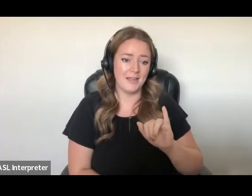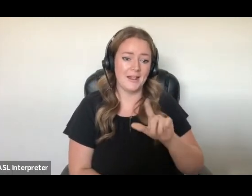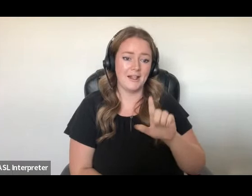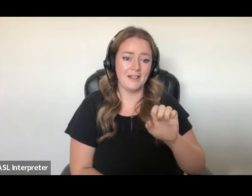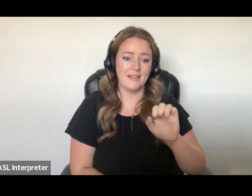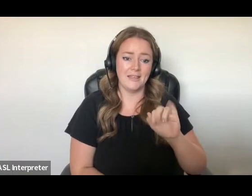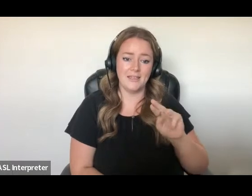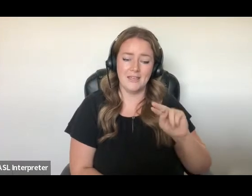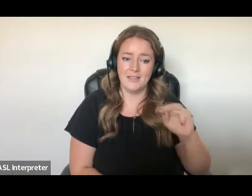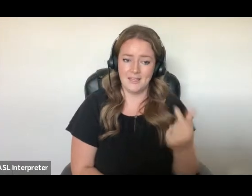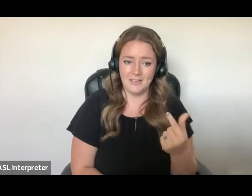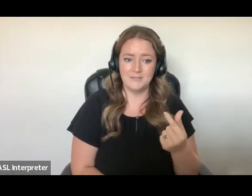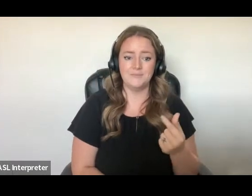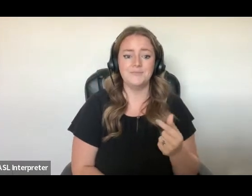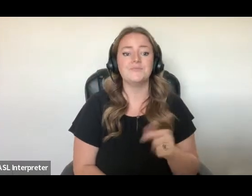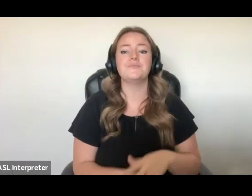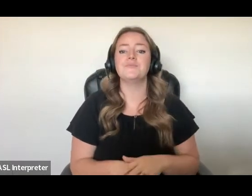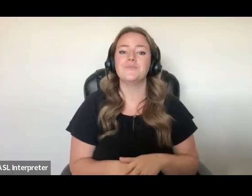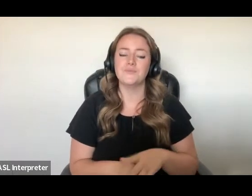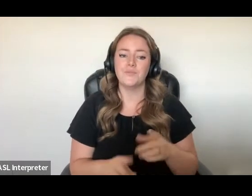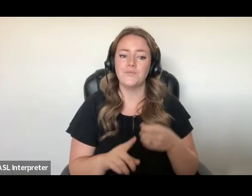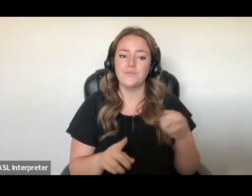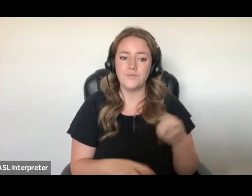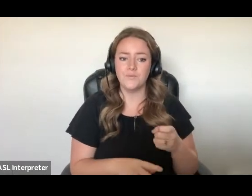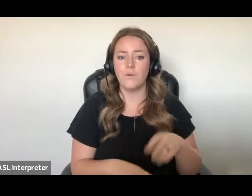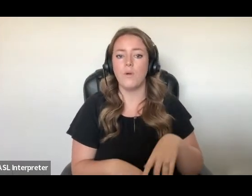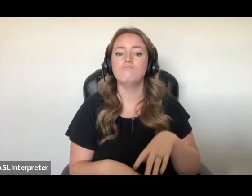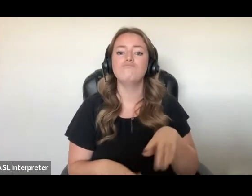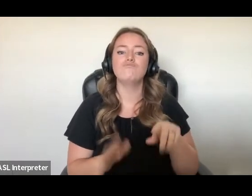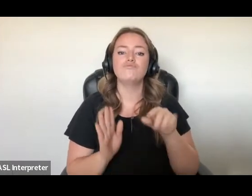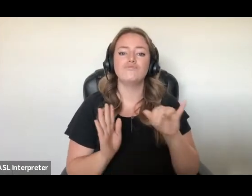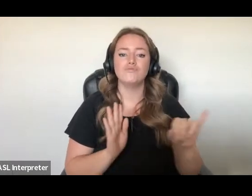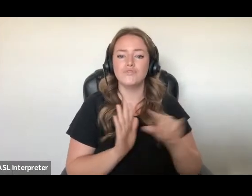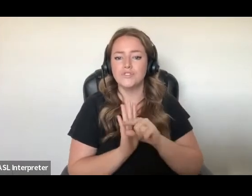Sexual Health Equities Department of Family Practice at UBC.